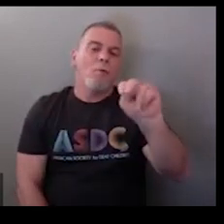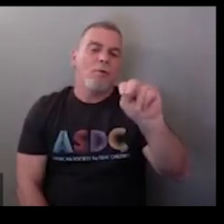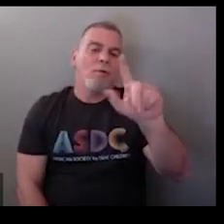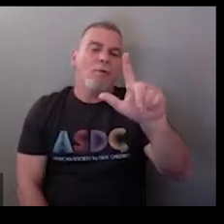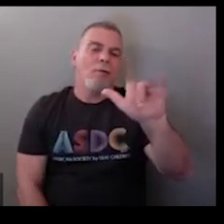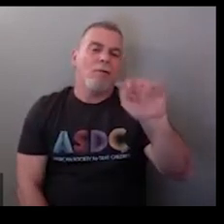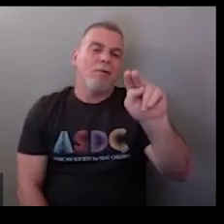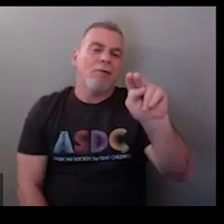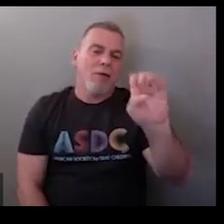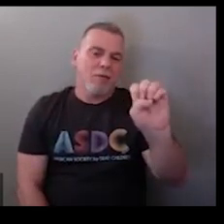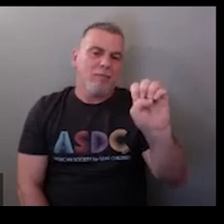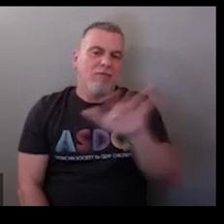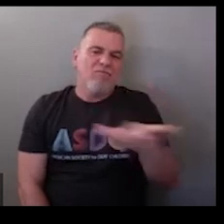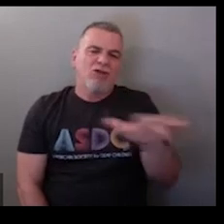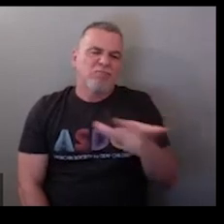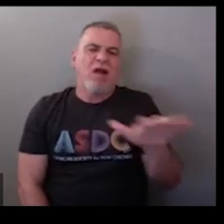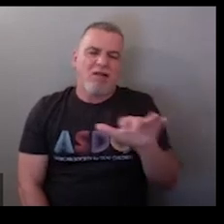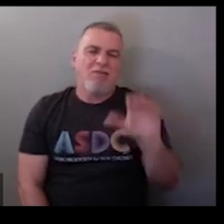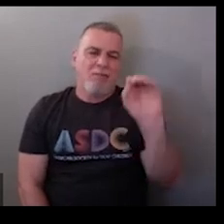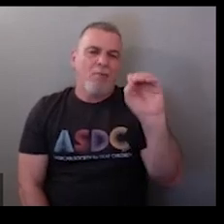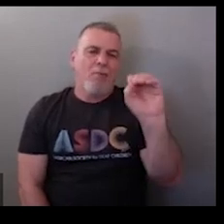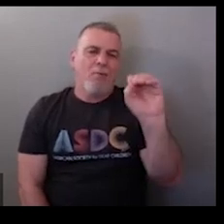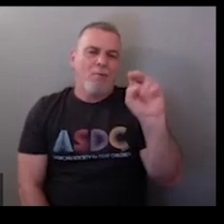some people will spell online